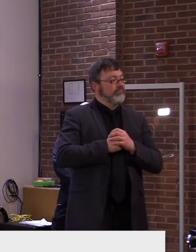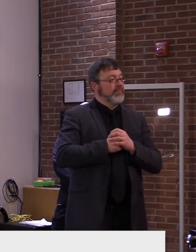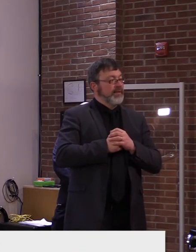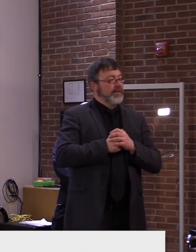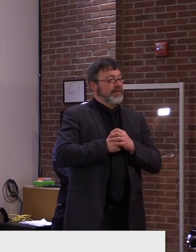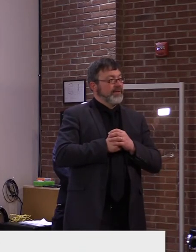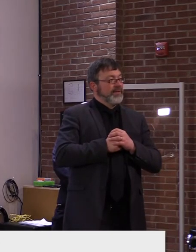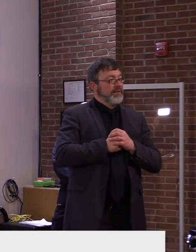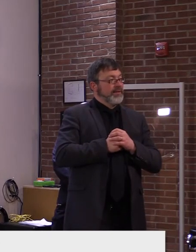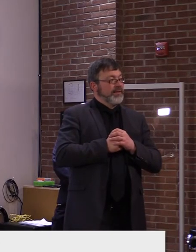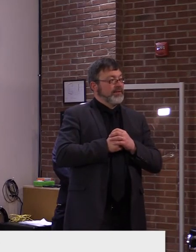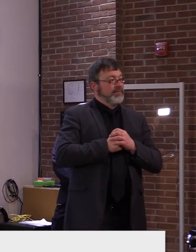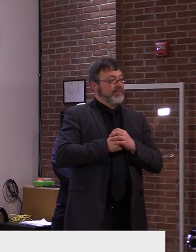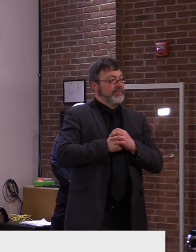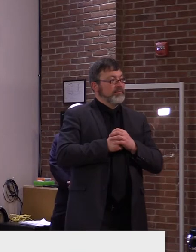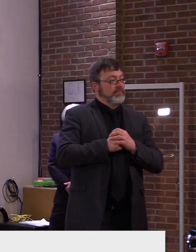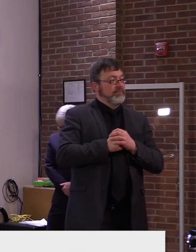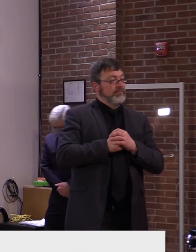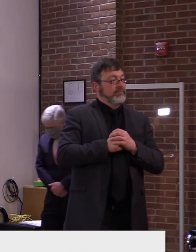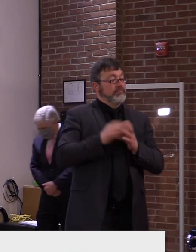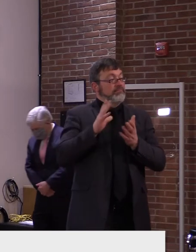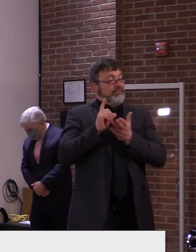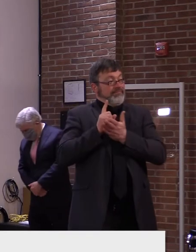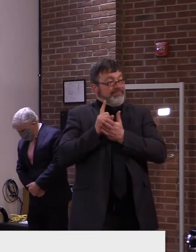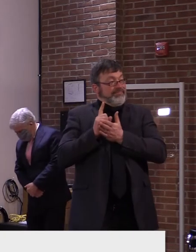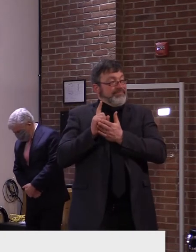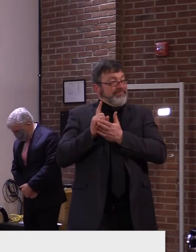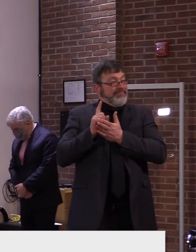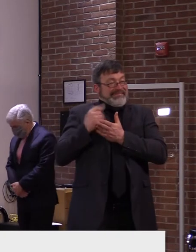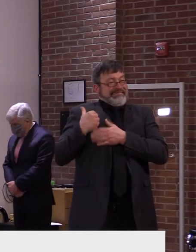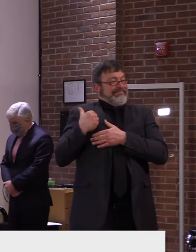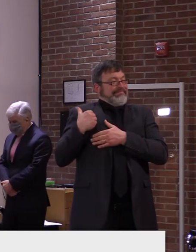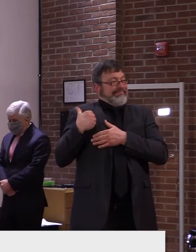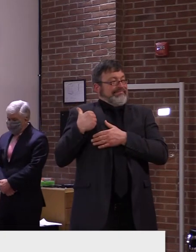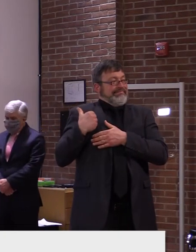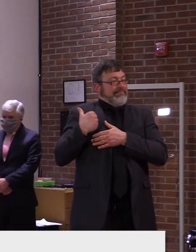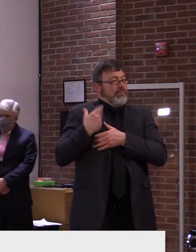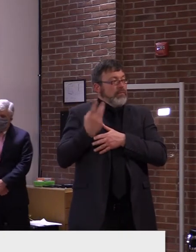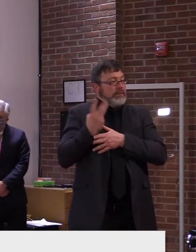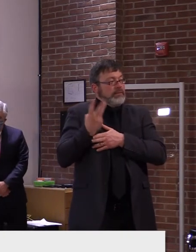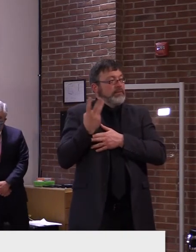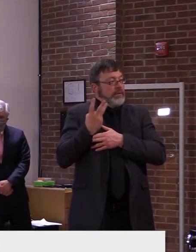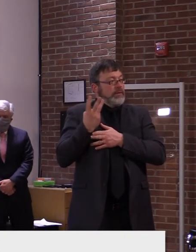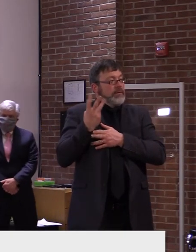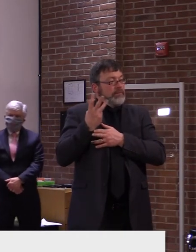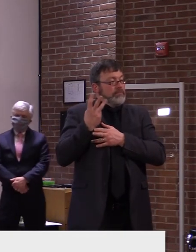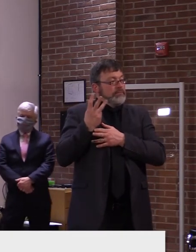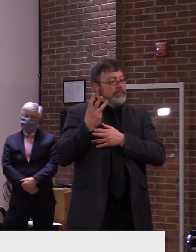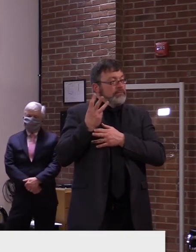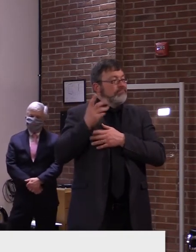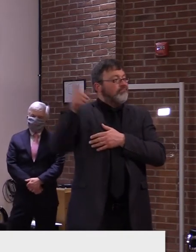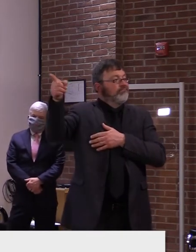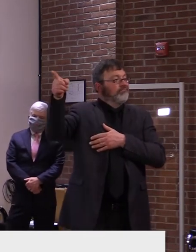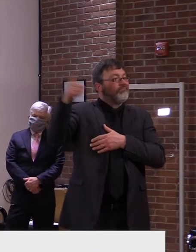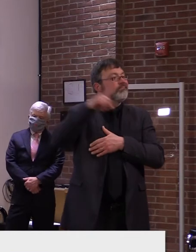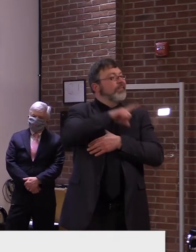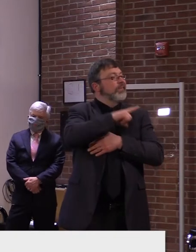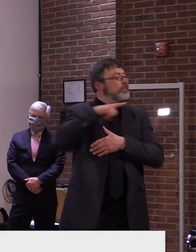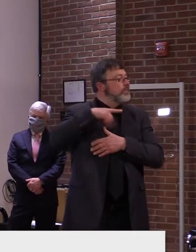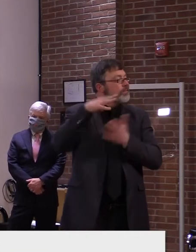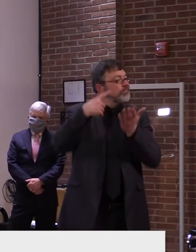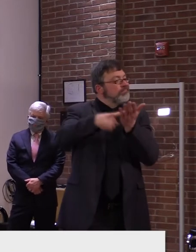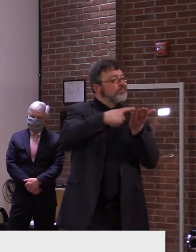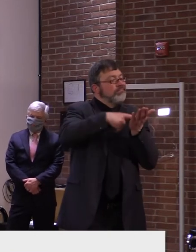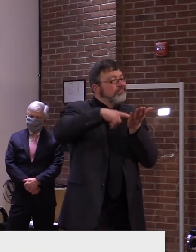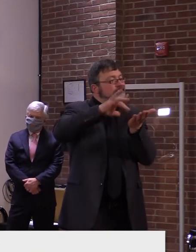overdose deaths in Vermont said that COVID relief daughter dollars ought to be used for addiction treatment because the pandemic has contributed to the increased number